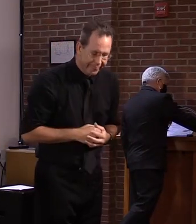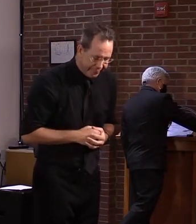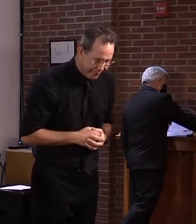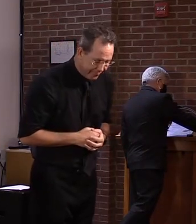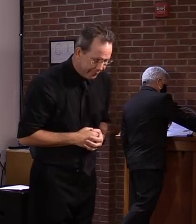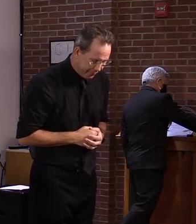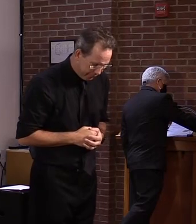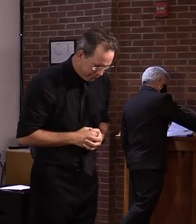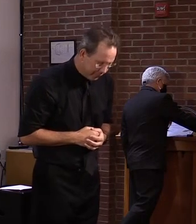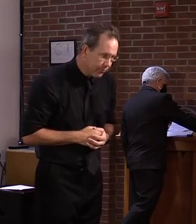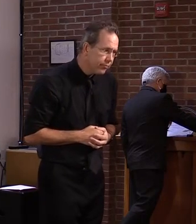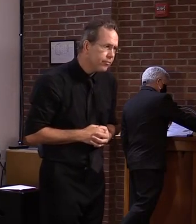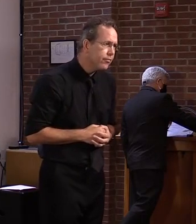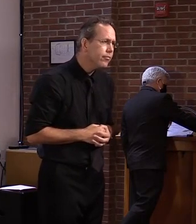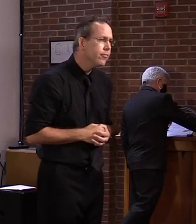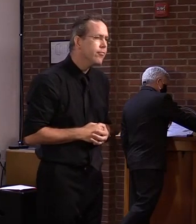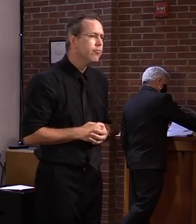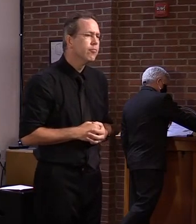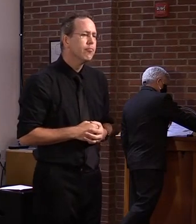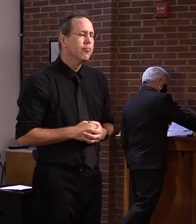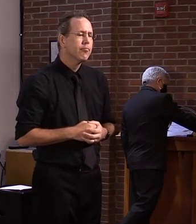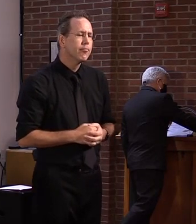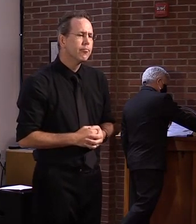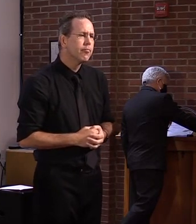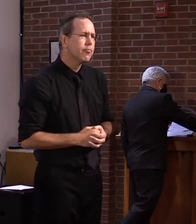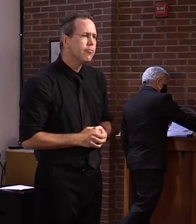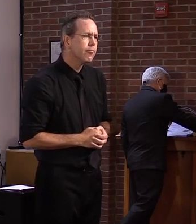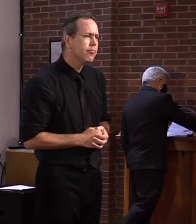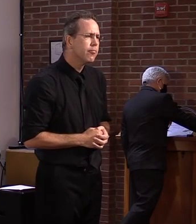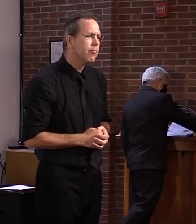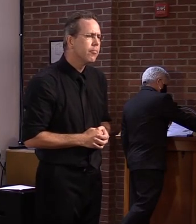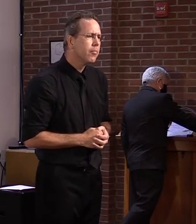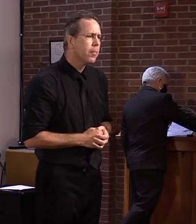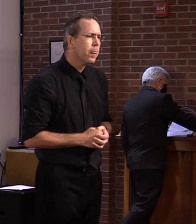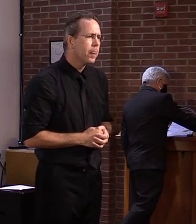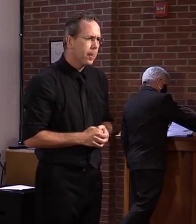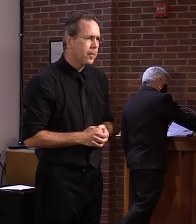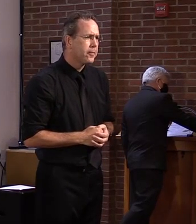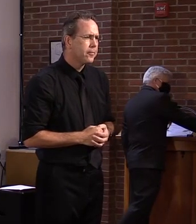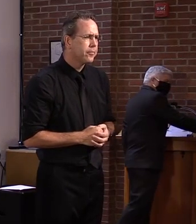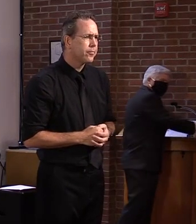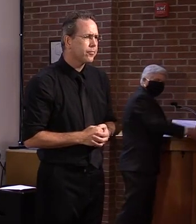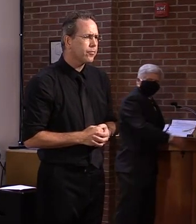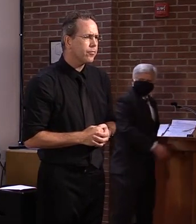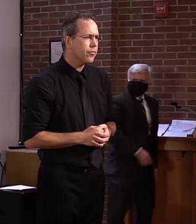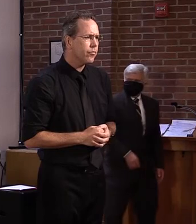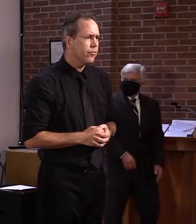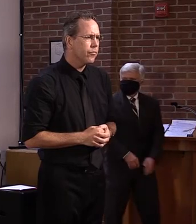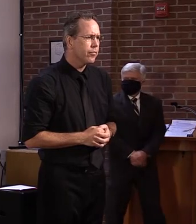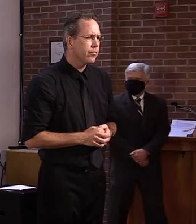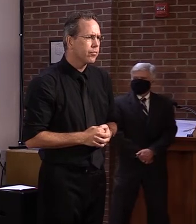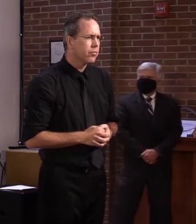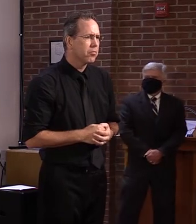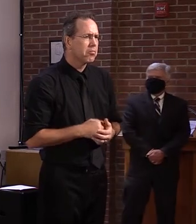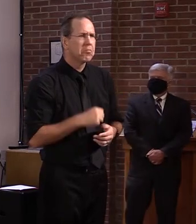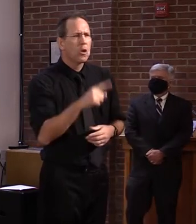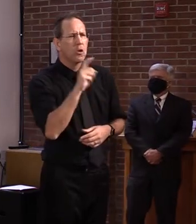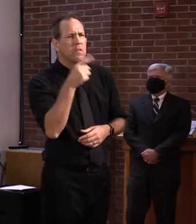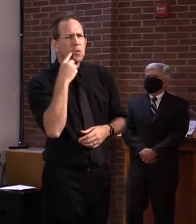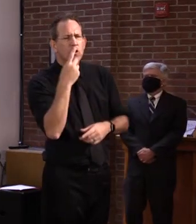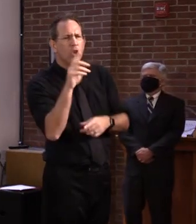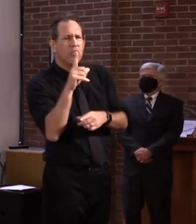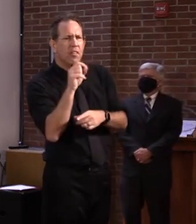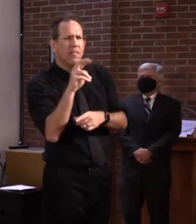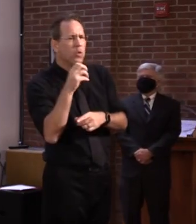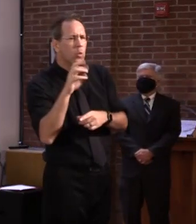Good morning. Thanks for taking my call. My question is for Dr. Levine or maybe Dr. Kelso. She's on the line. Dr. Levine, you